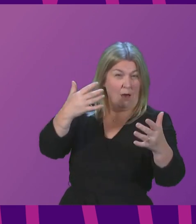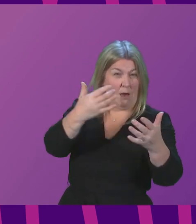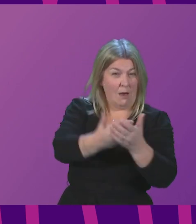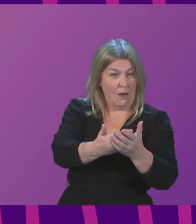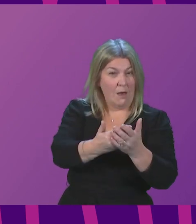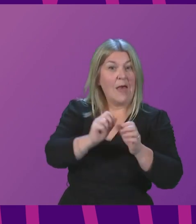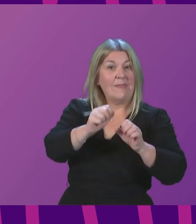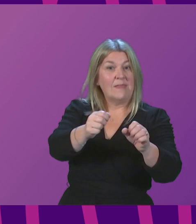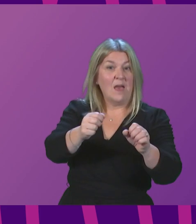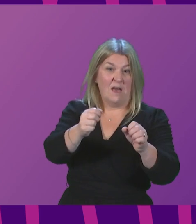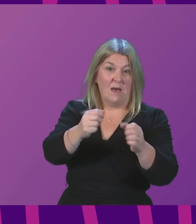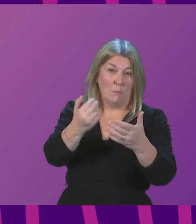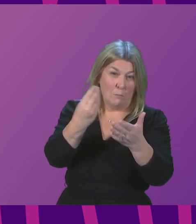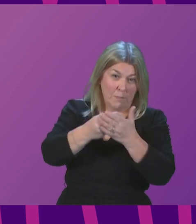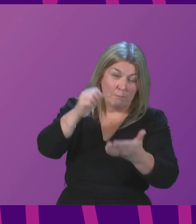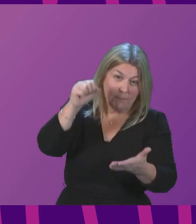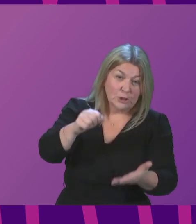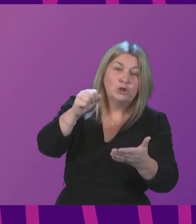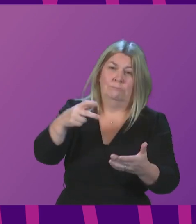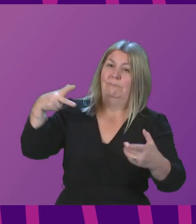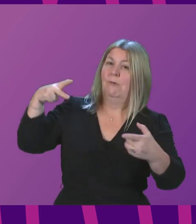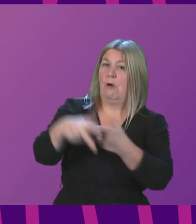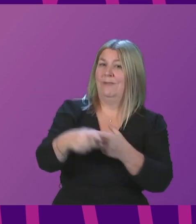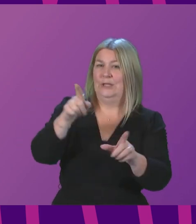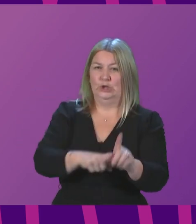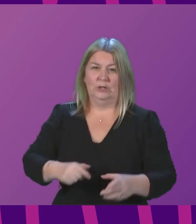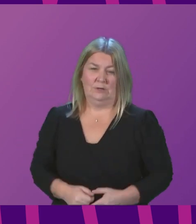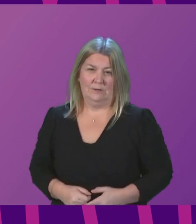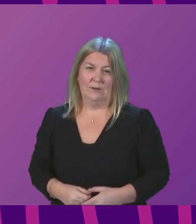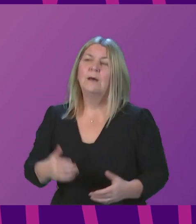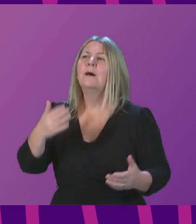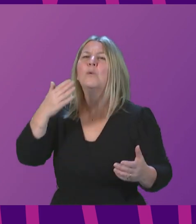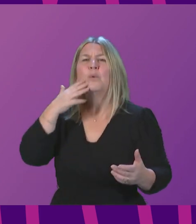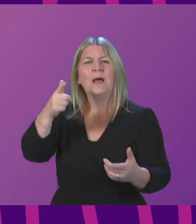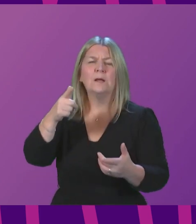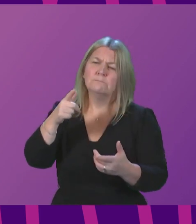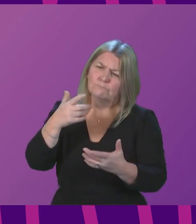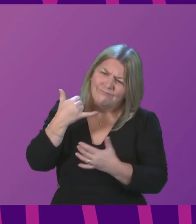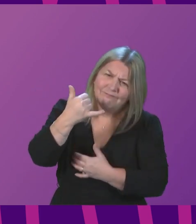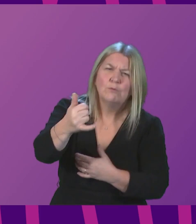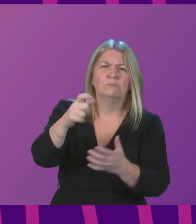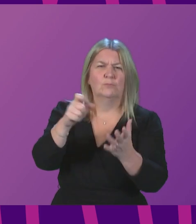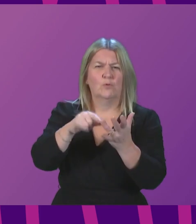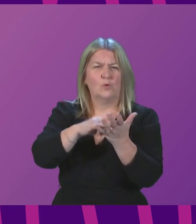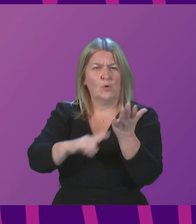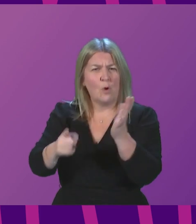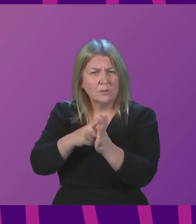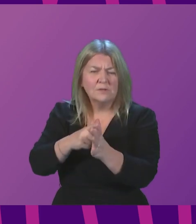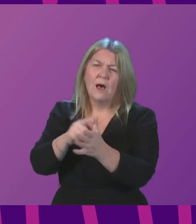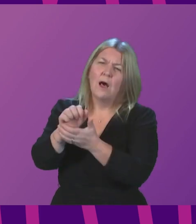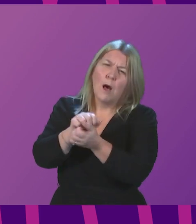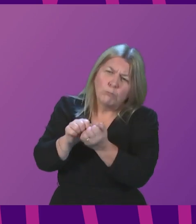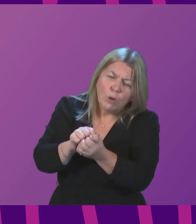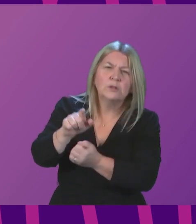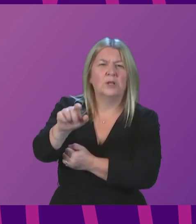this year. When will the First Minister pick up the phone to COSLA, apologise, and provide them with a settlement local government deserves,